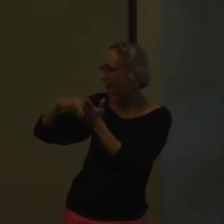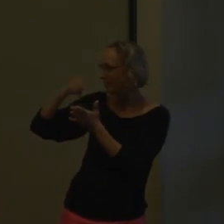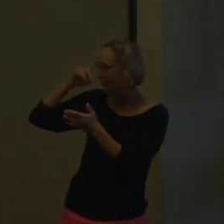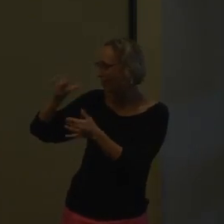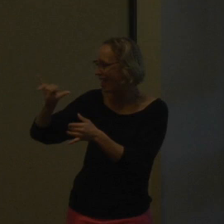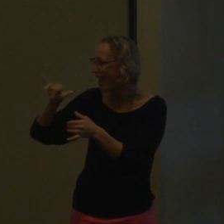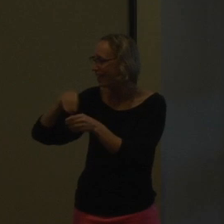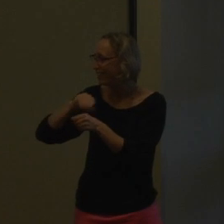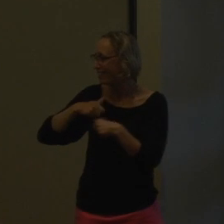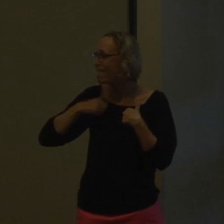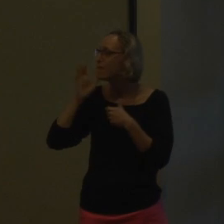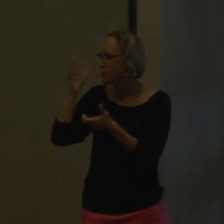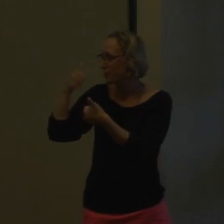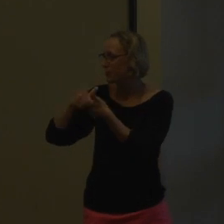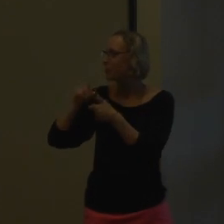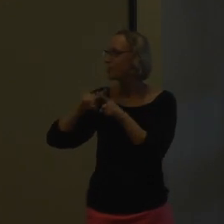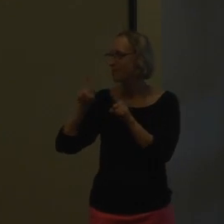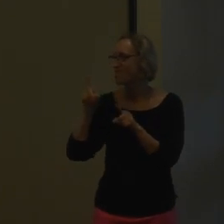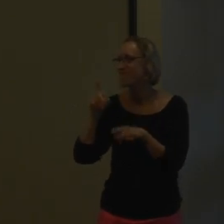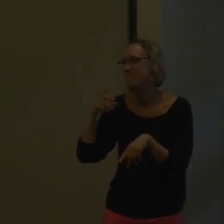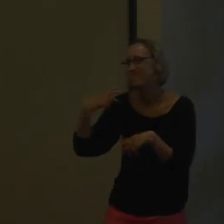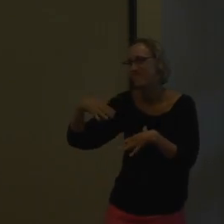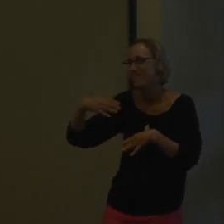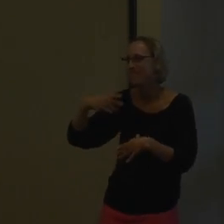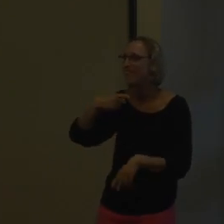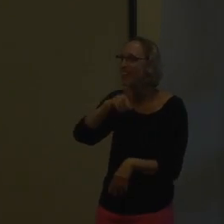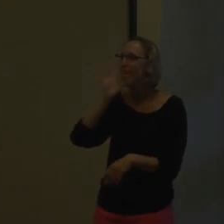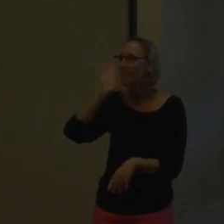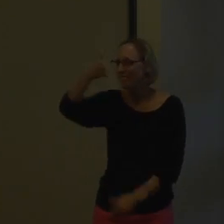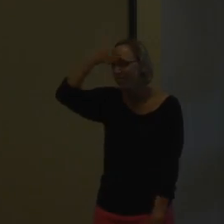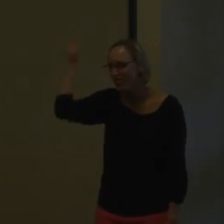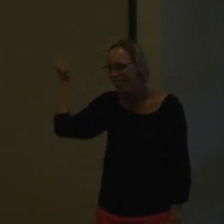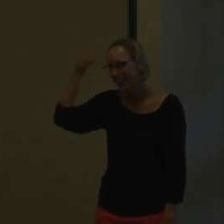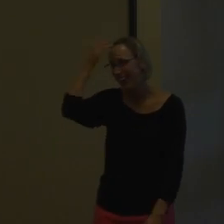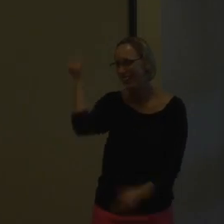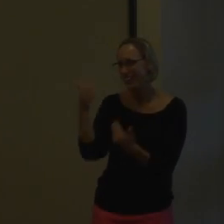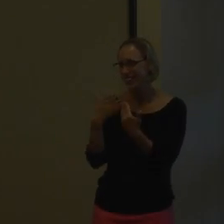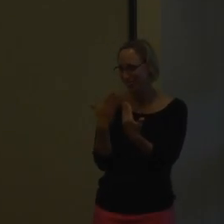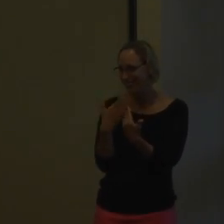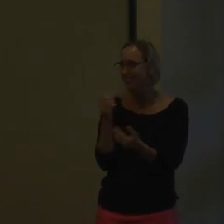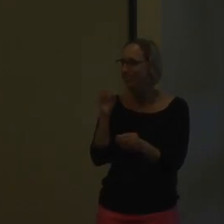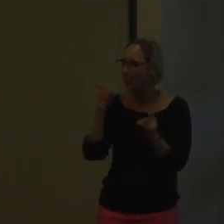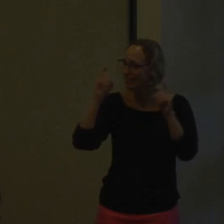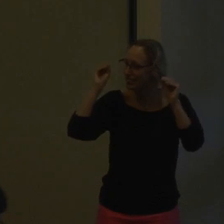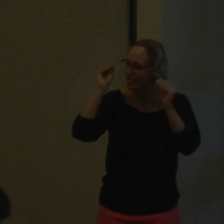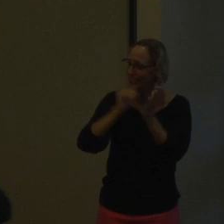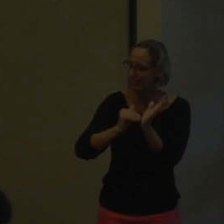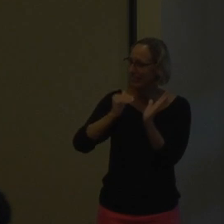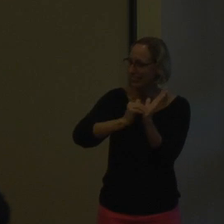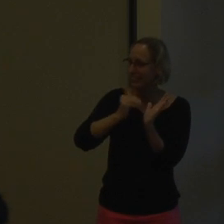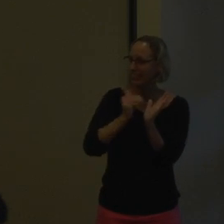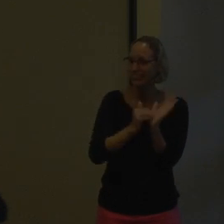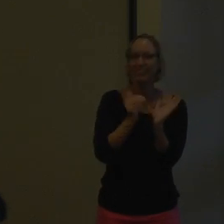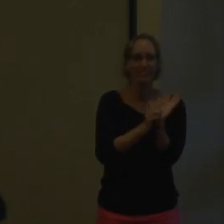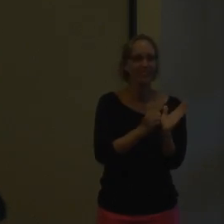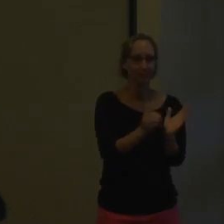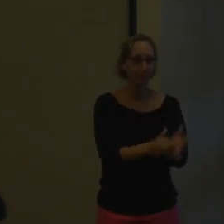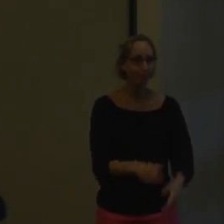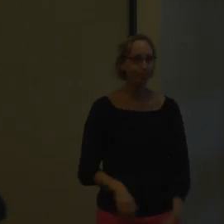they'll have purpose for it, to remember it, and they won't forget it as easy. And, of course,